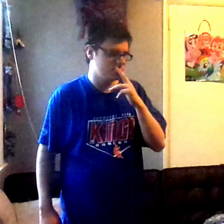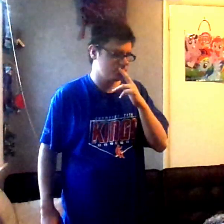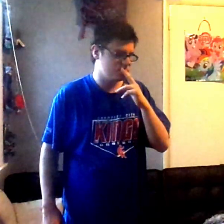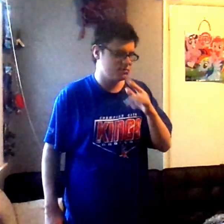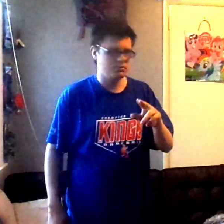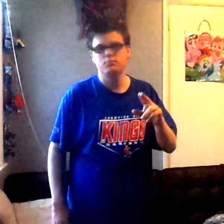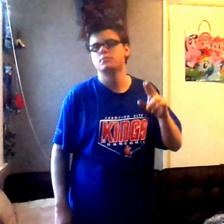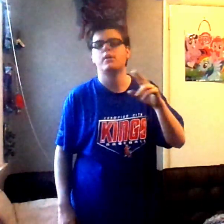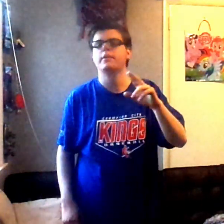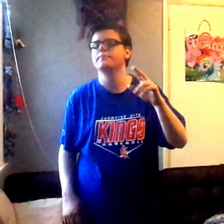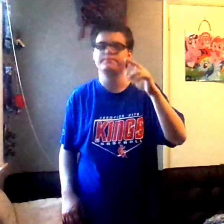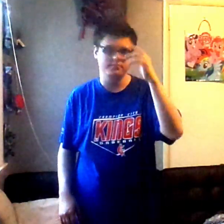Sorry.